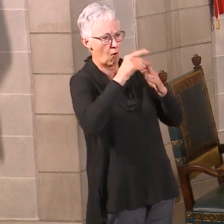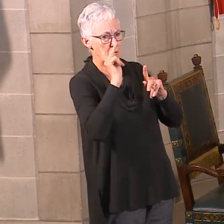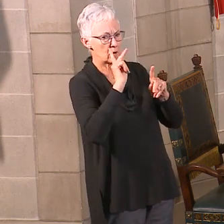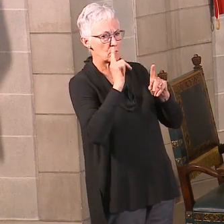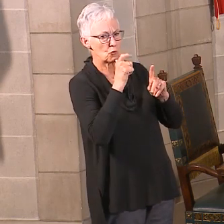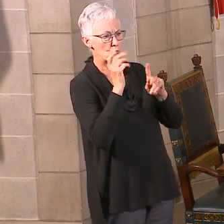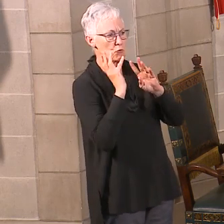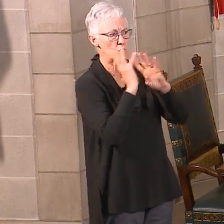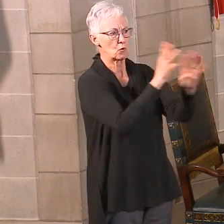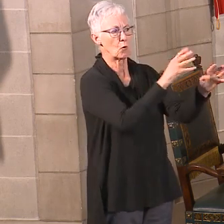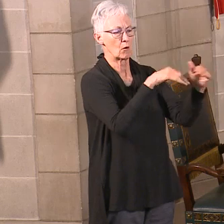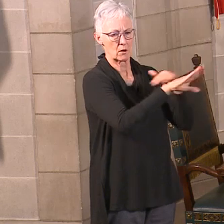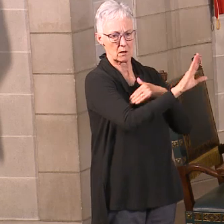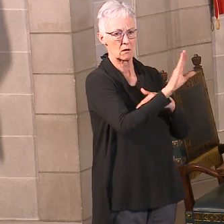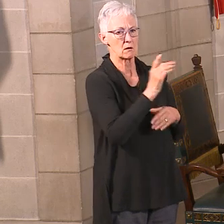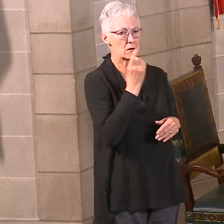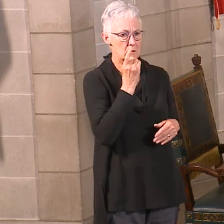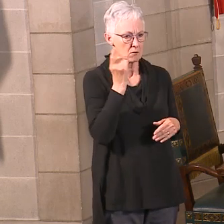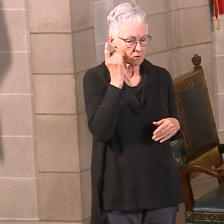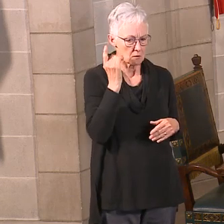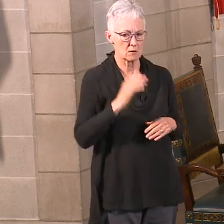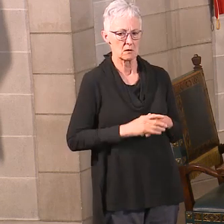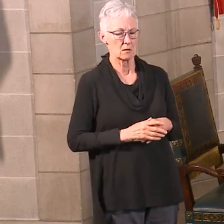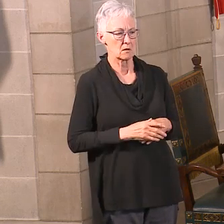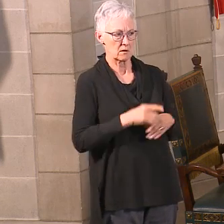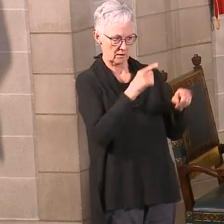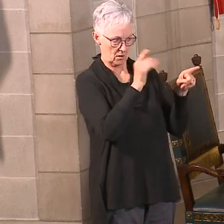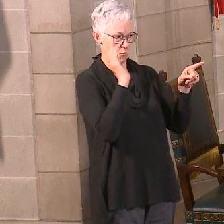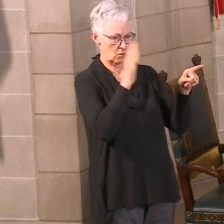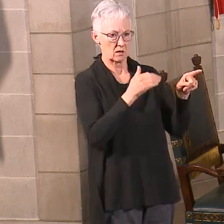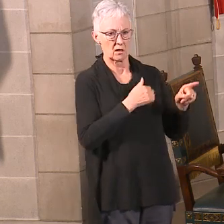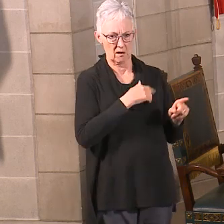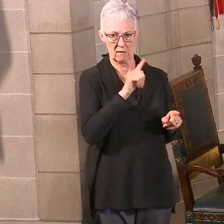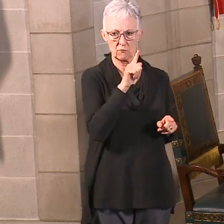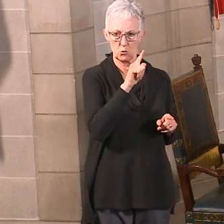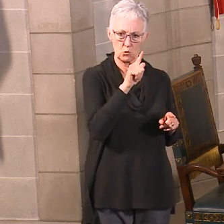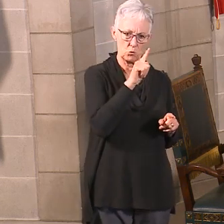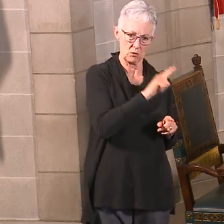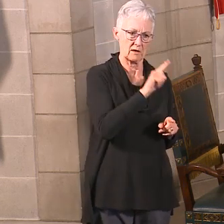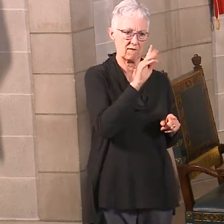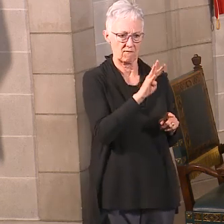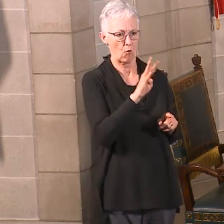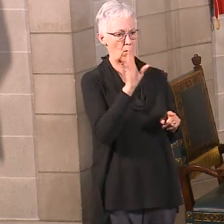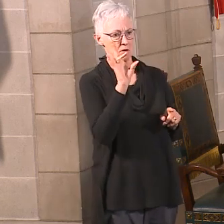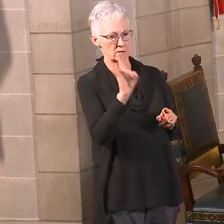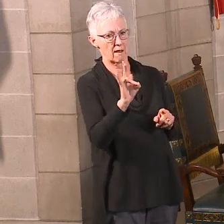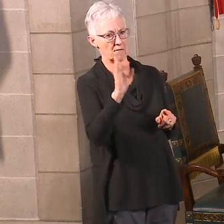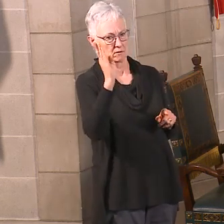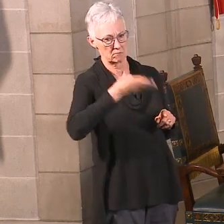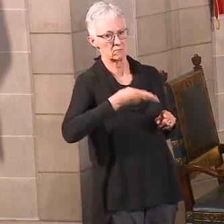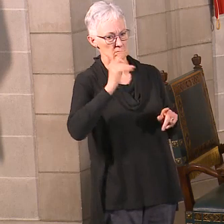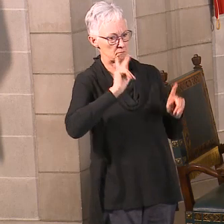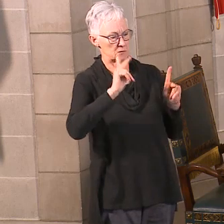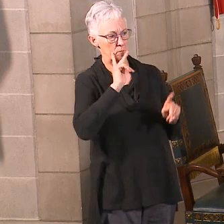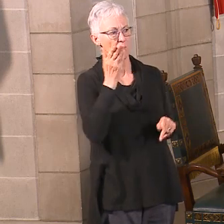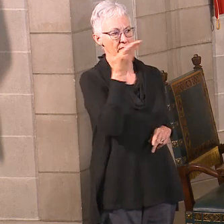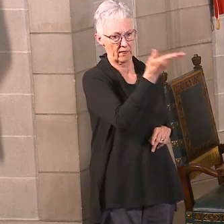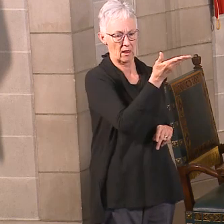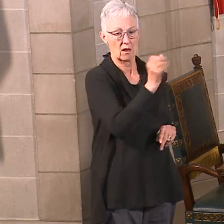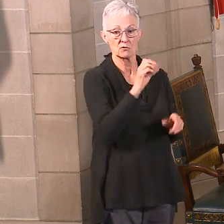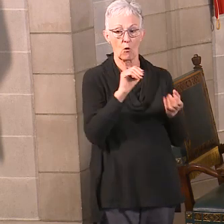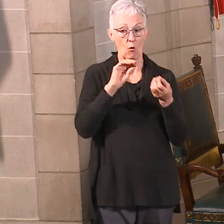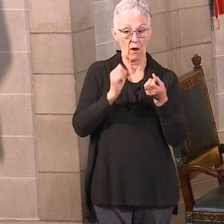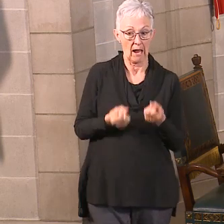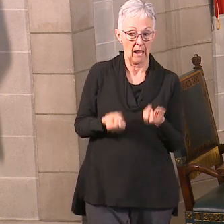coming in and out of that. And, as I said, it will be staffed 24 by 7. So the number of National Guard soldiers there will really depend on